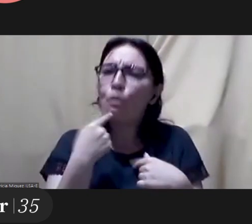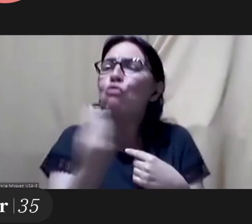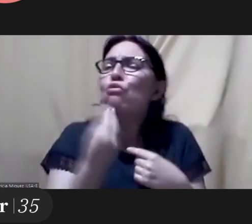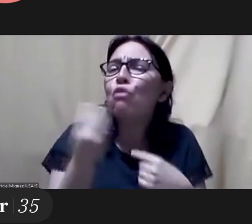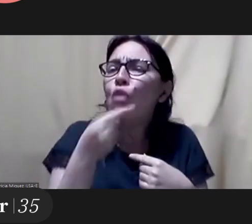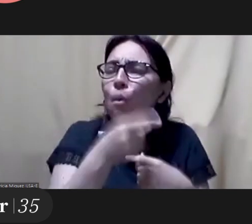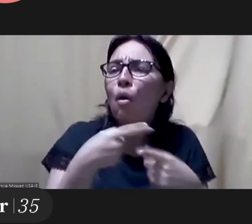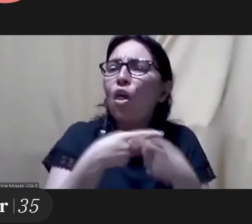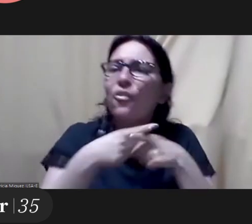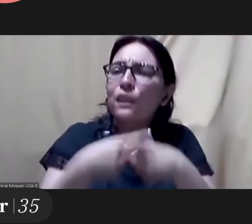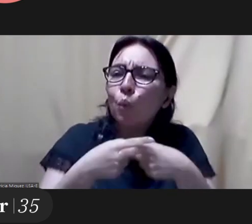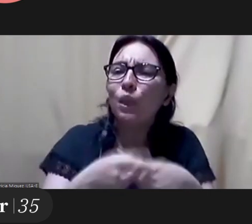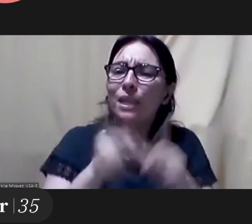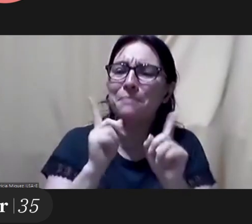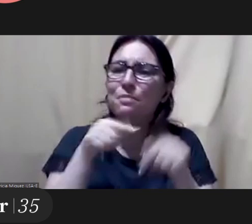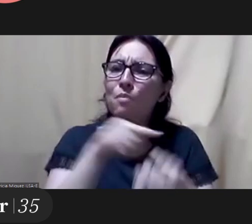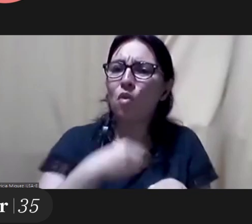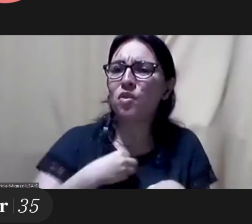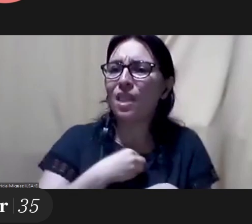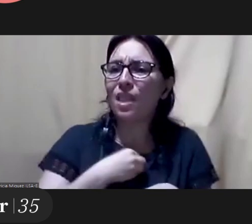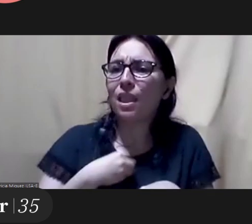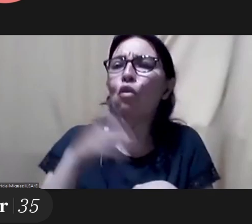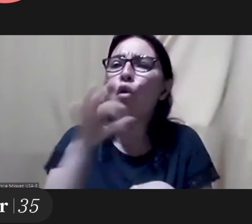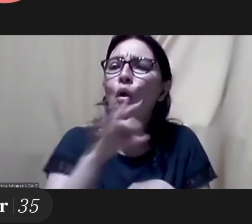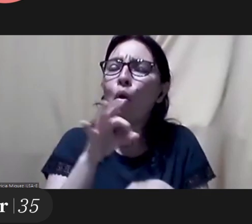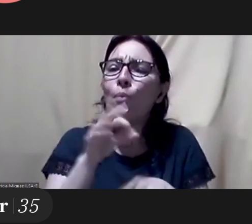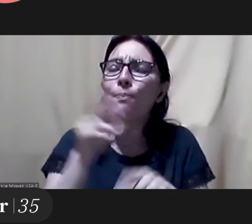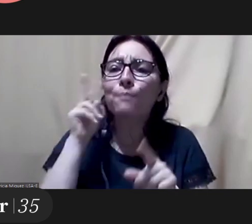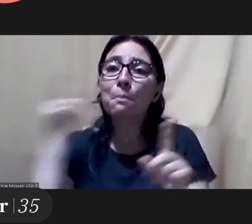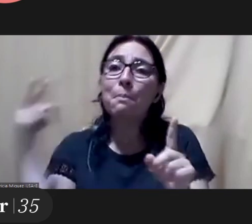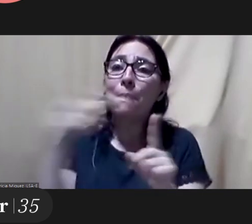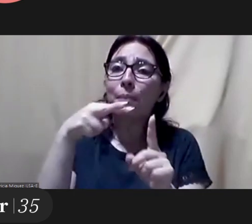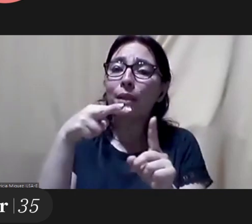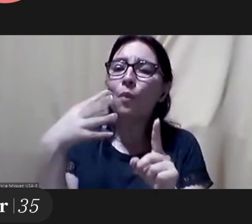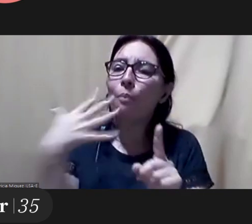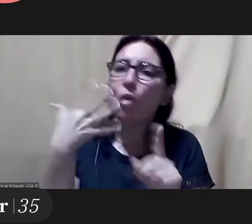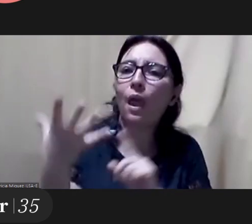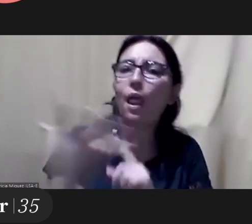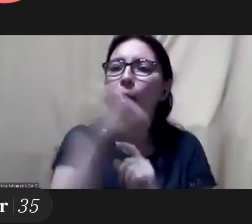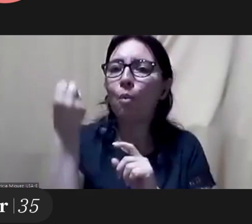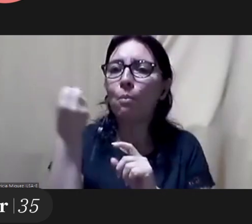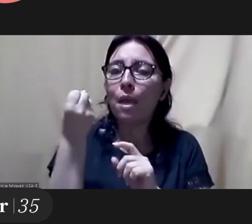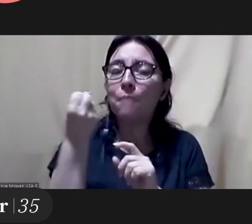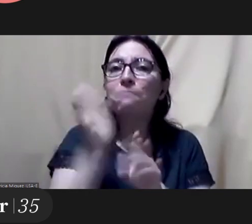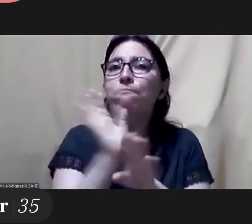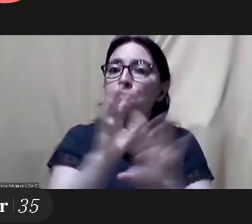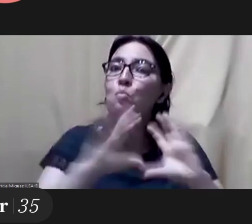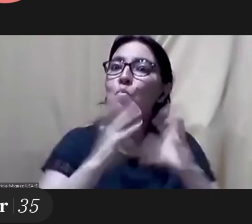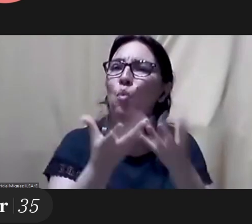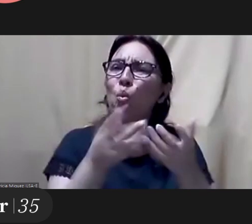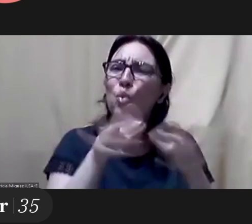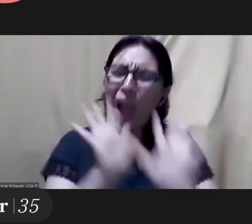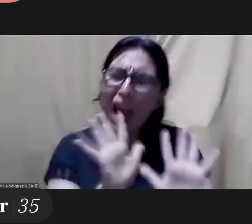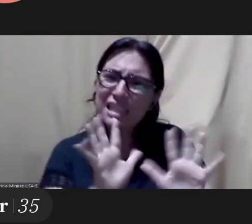we should take ownership of this perspective to